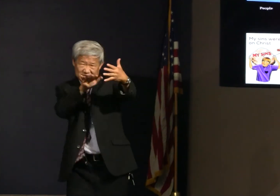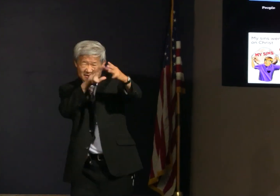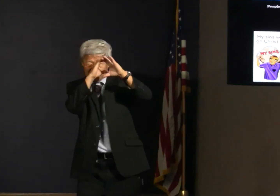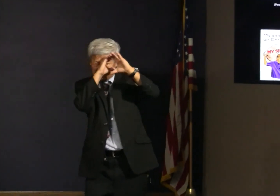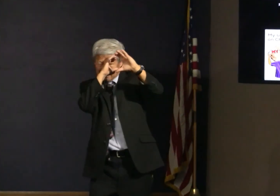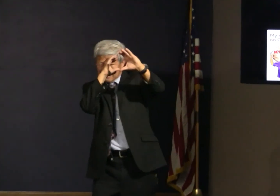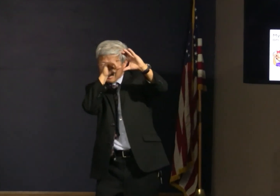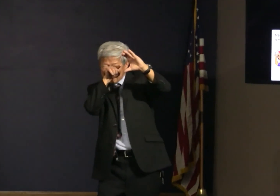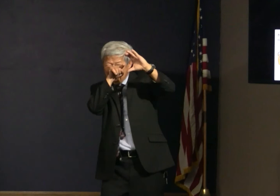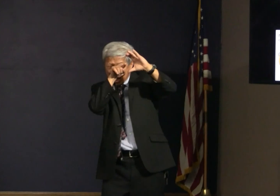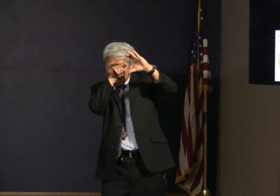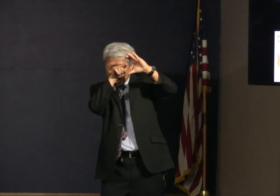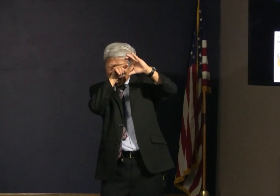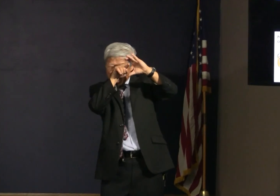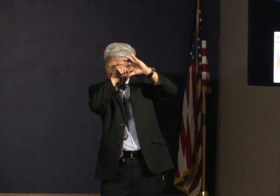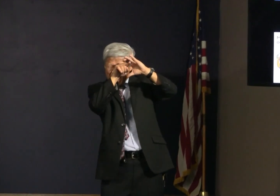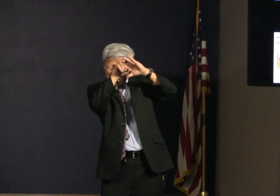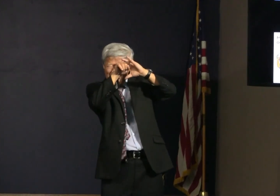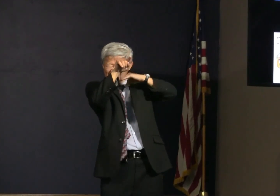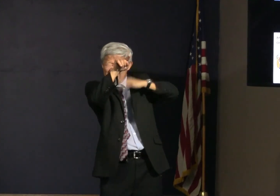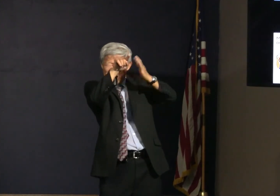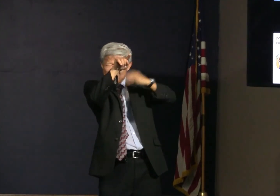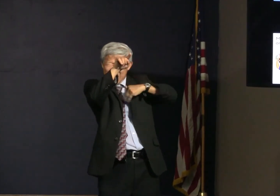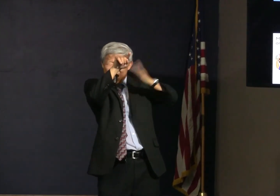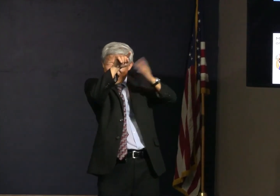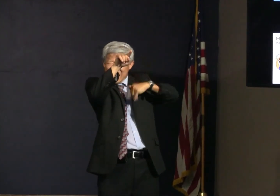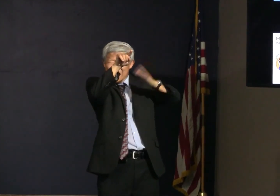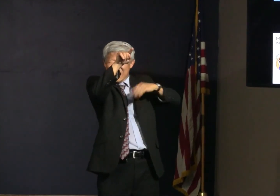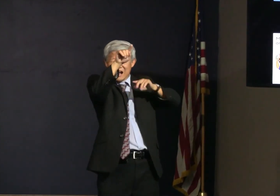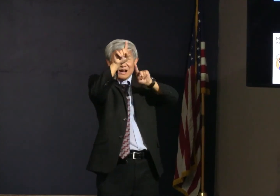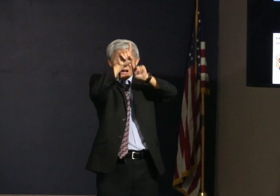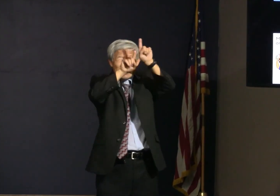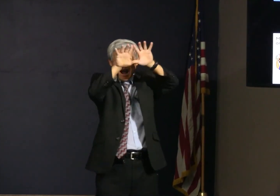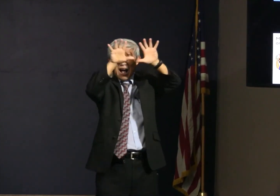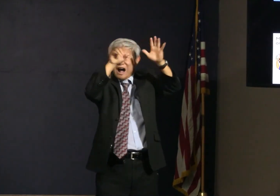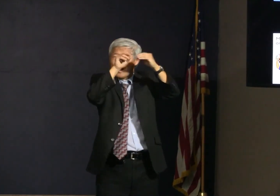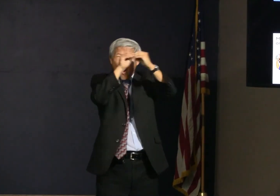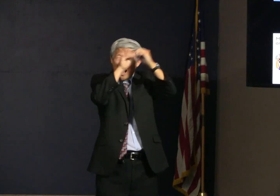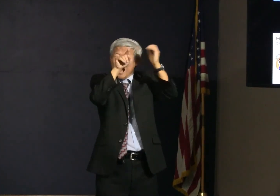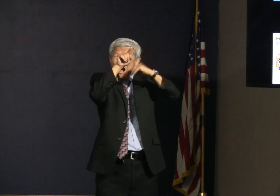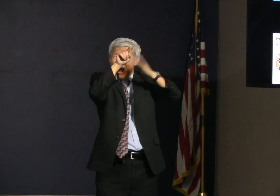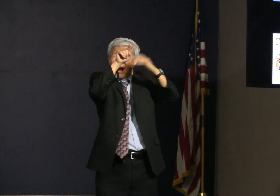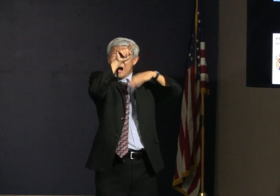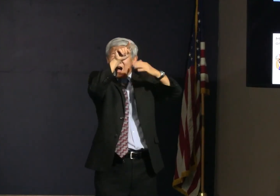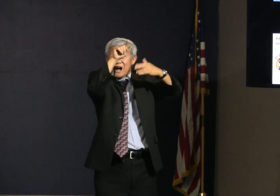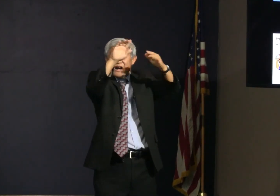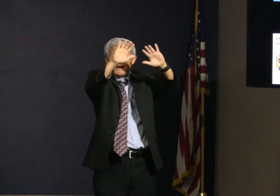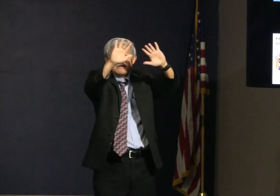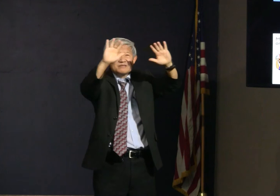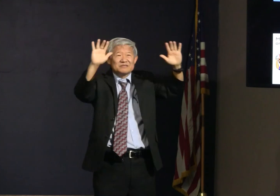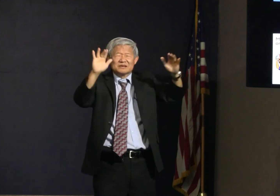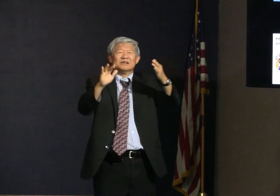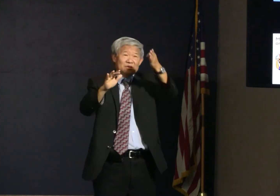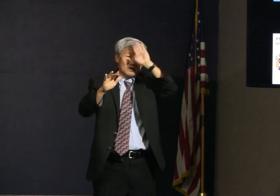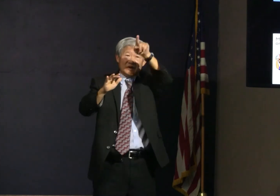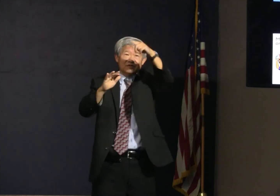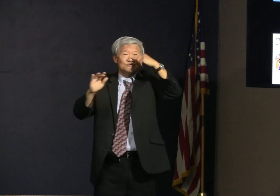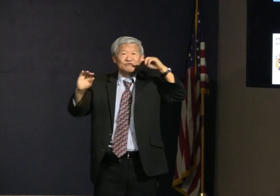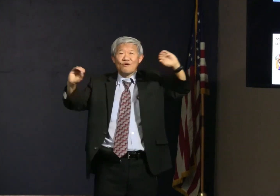You couldn't take a pole vault, a pole vault, even with a